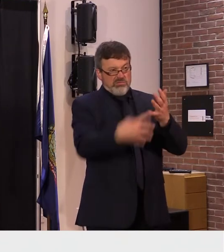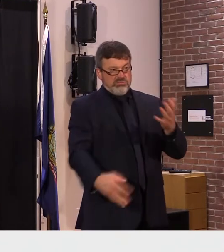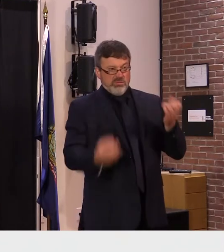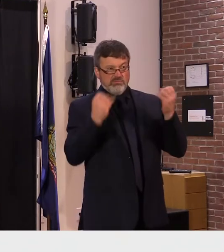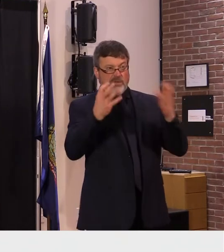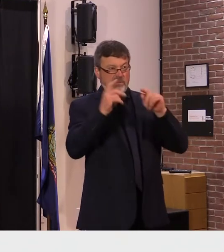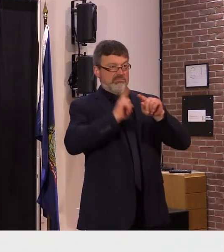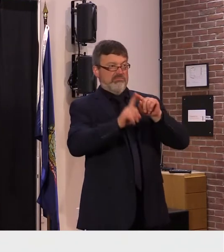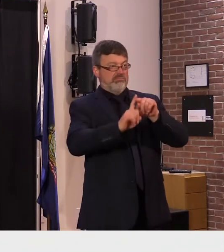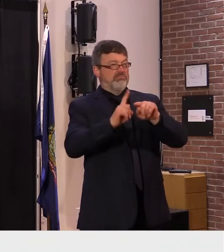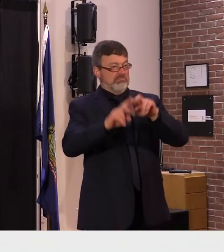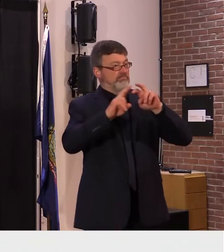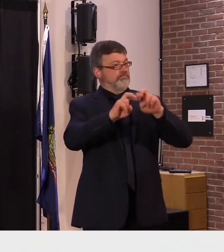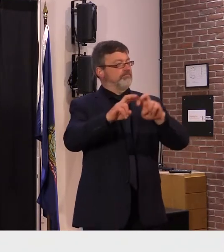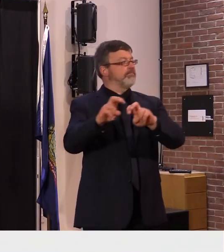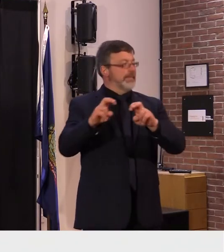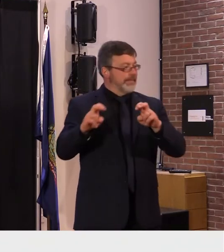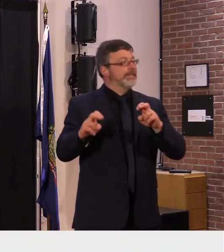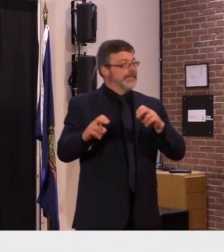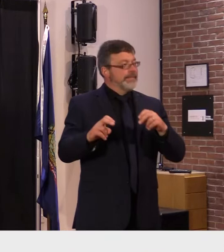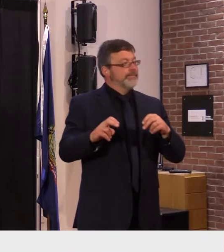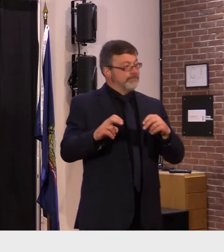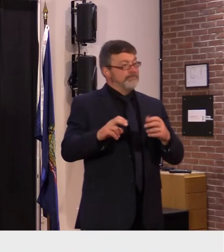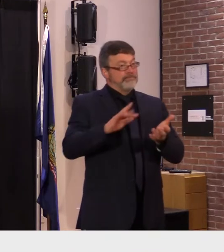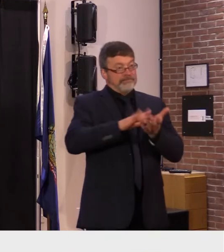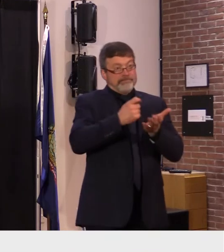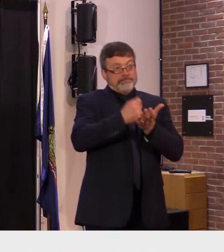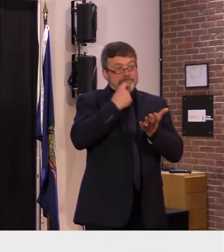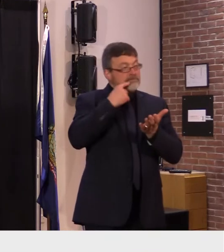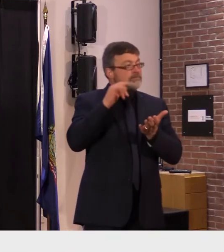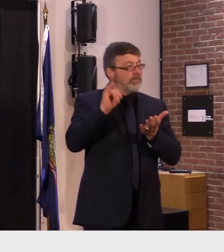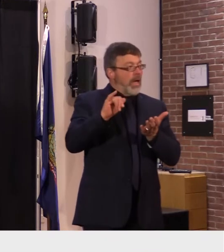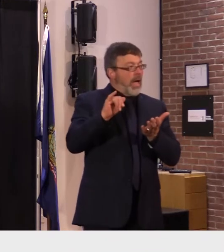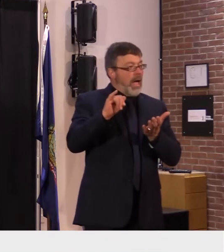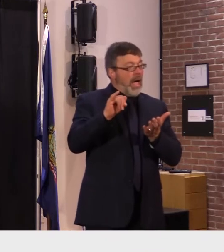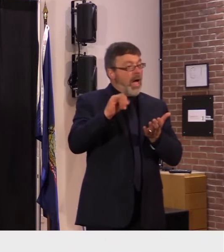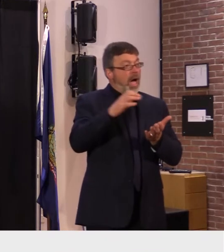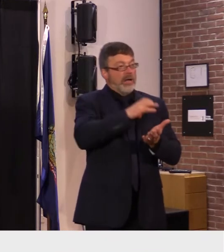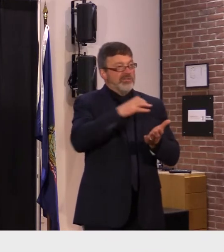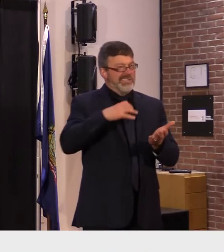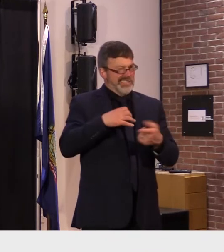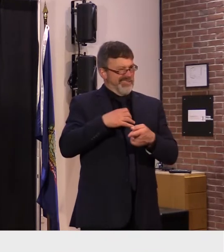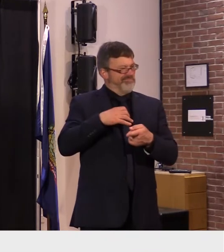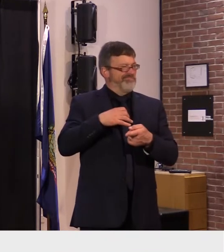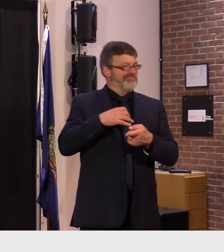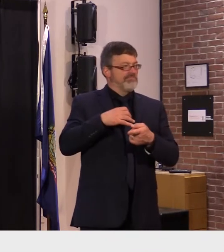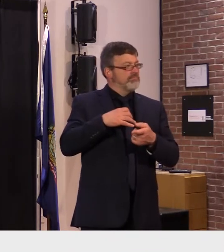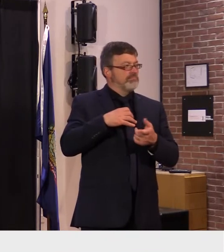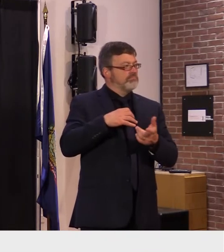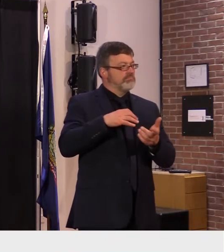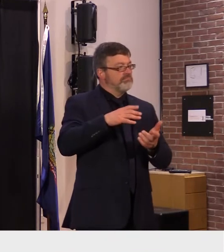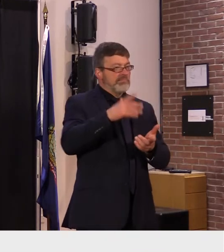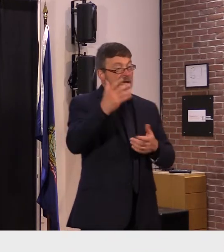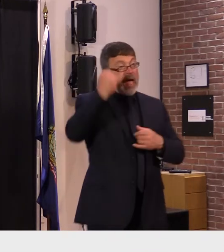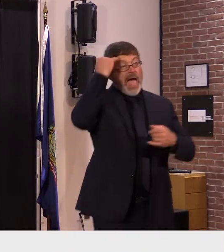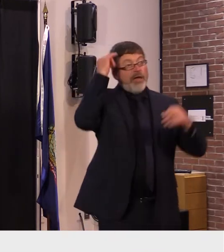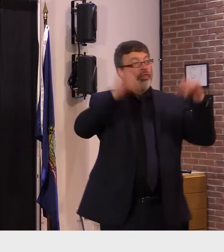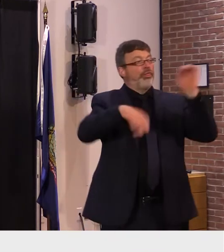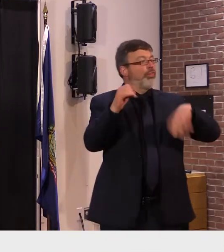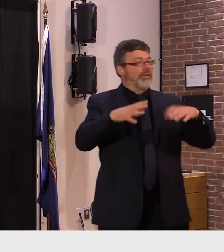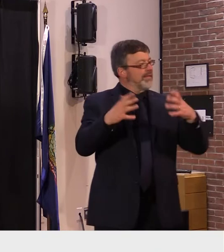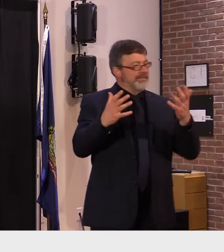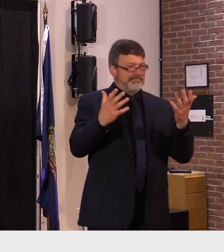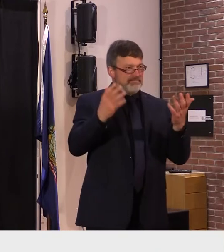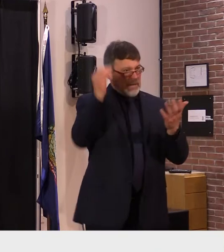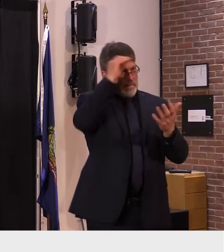opioid council studied this didn't think it was a good idea the health department doesn't think it's a good idea and i don't think it's a good idea so